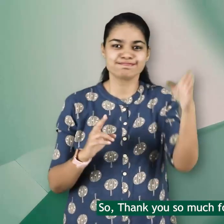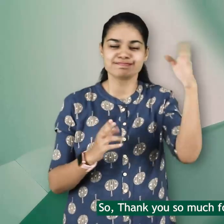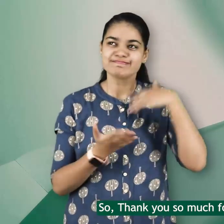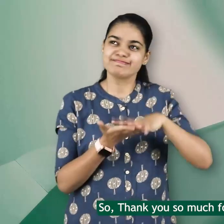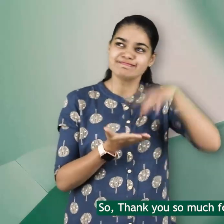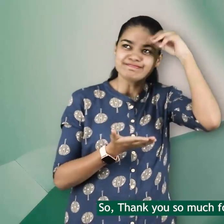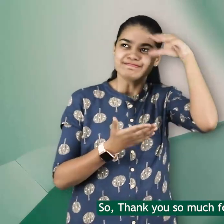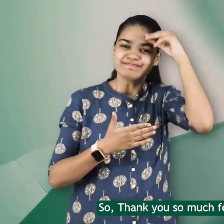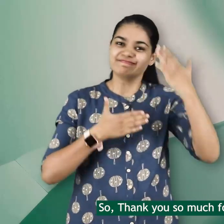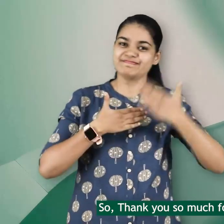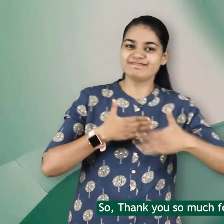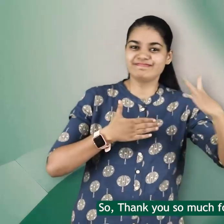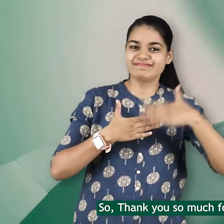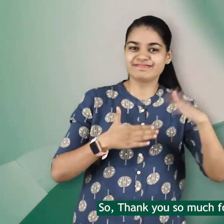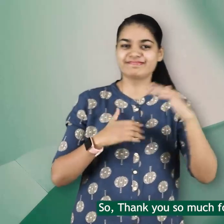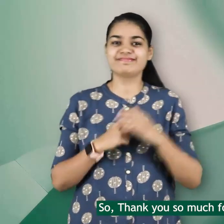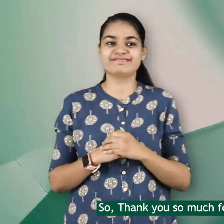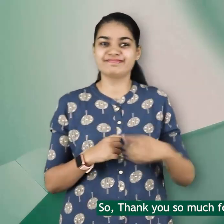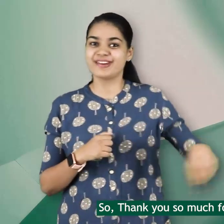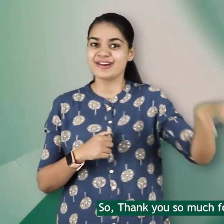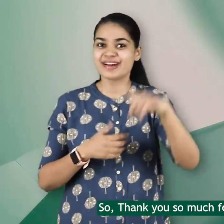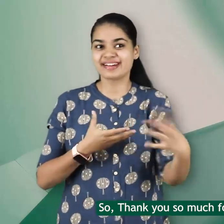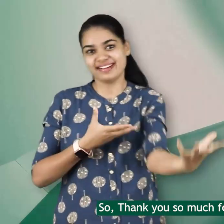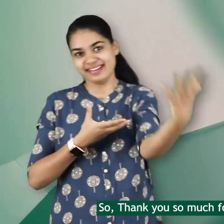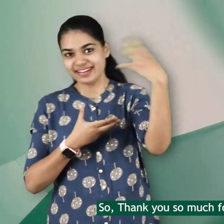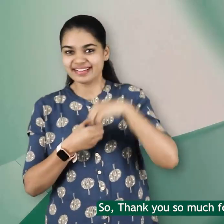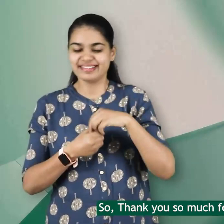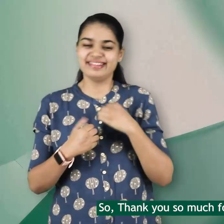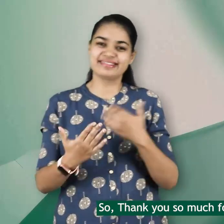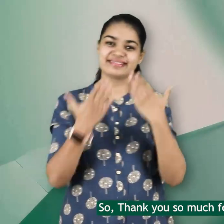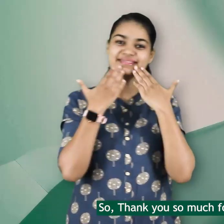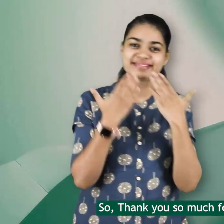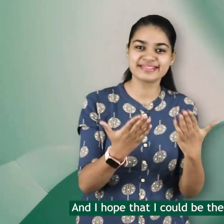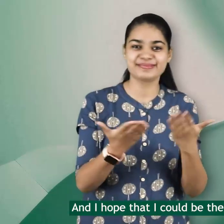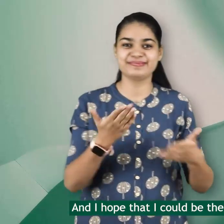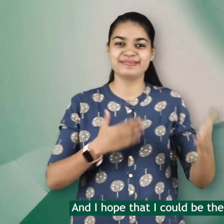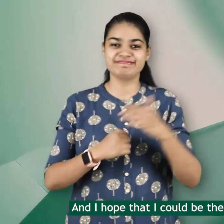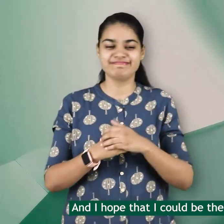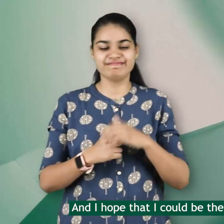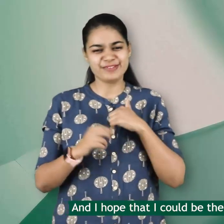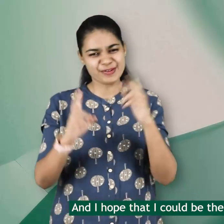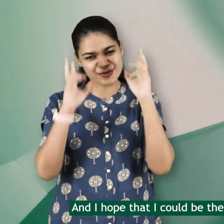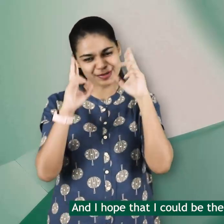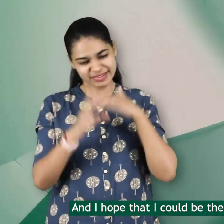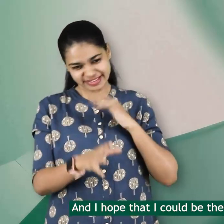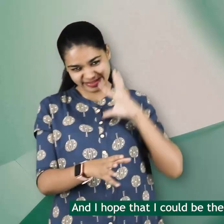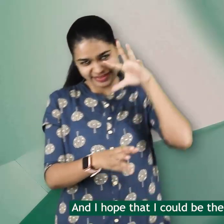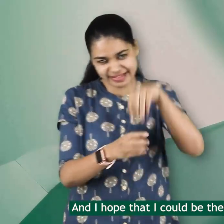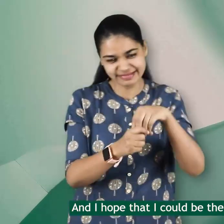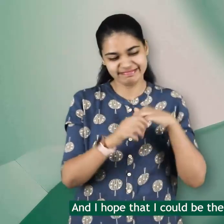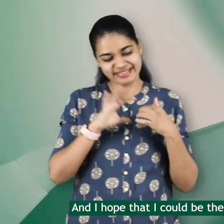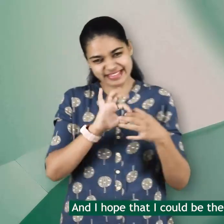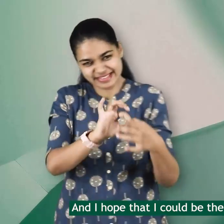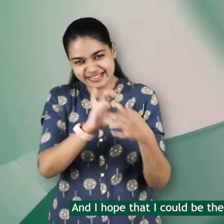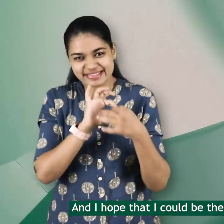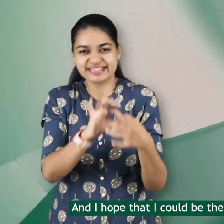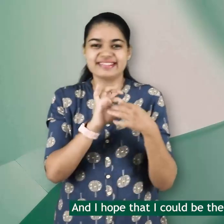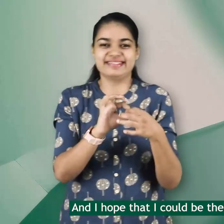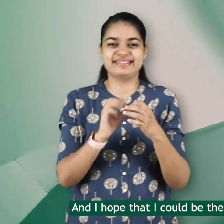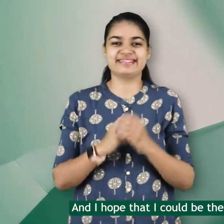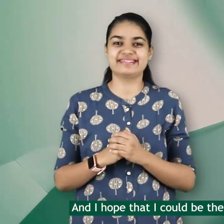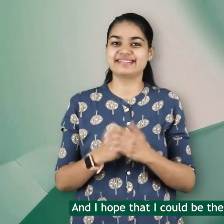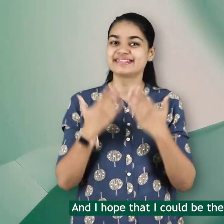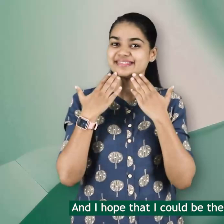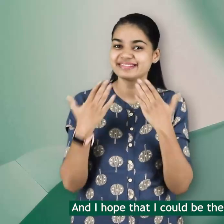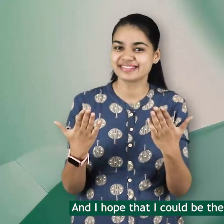and learn from it. So thank you so much for curating this for us and I hope that I can be an ally in